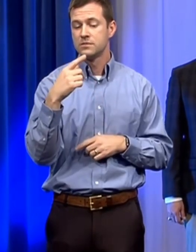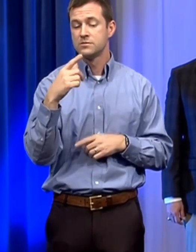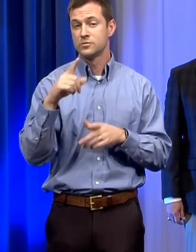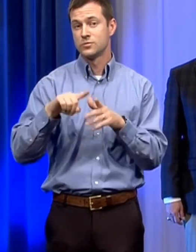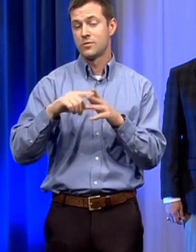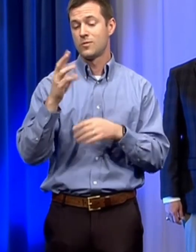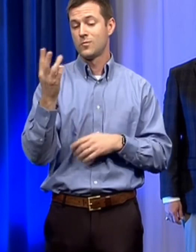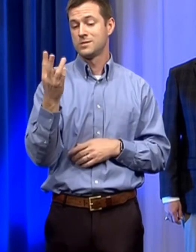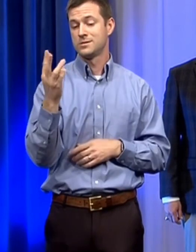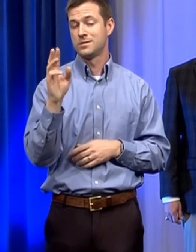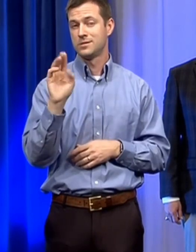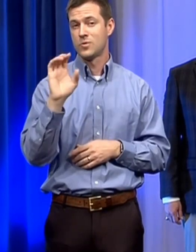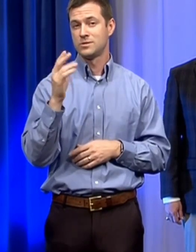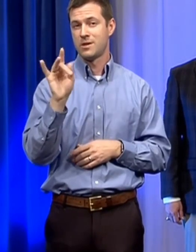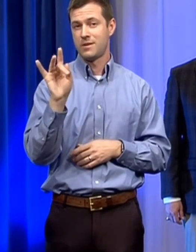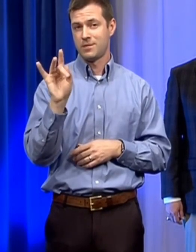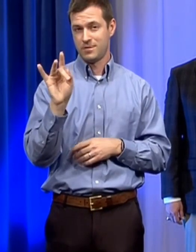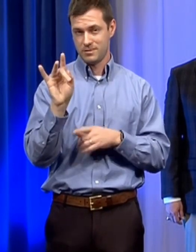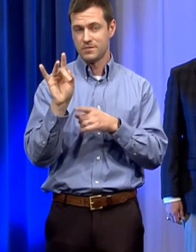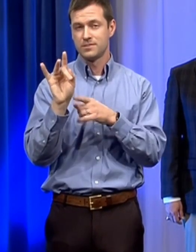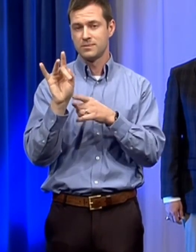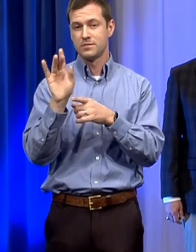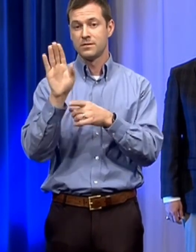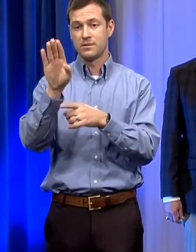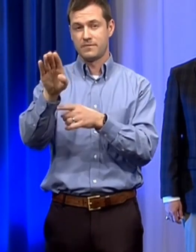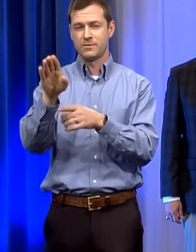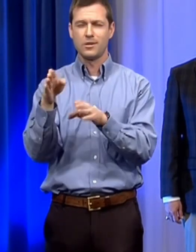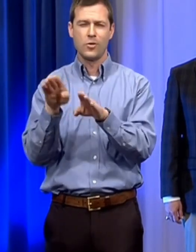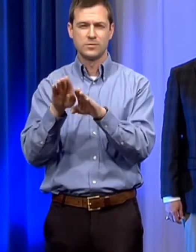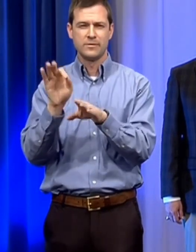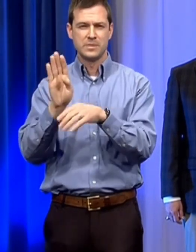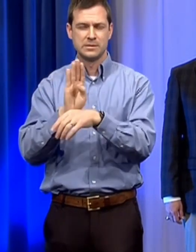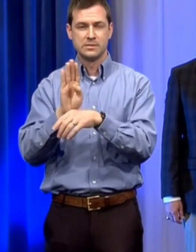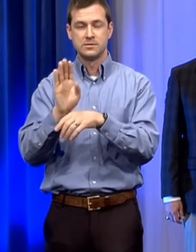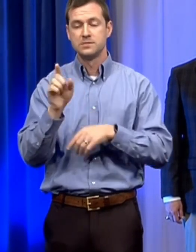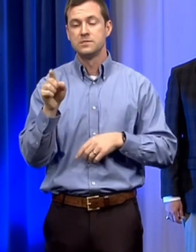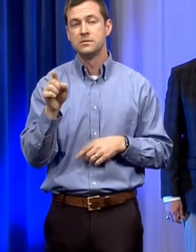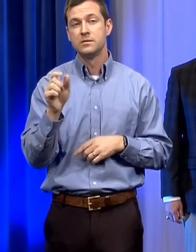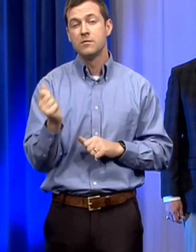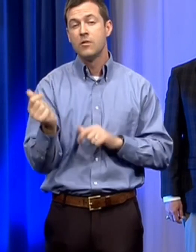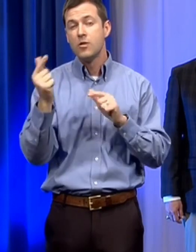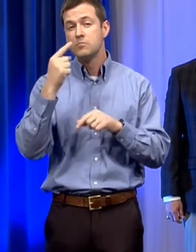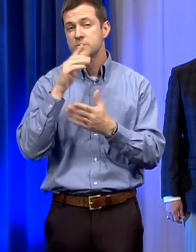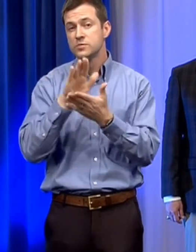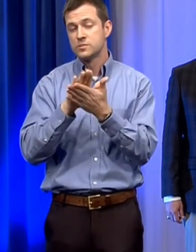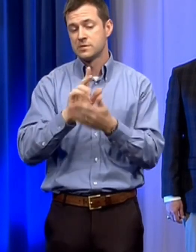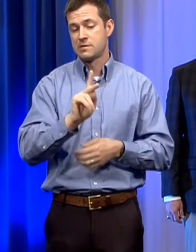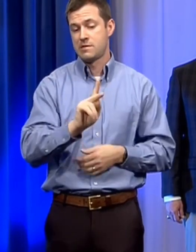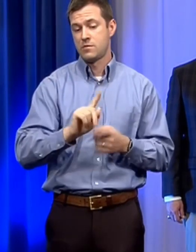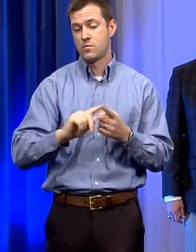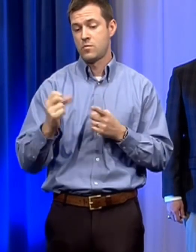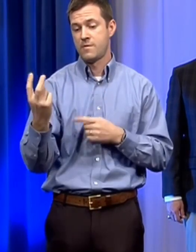18th at the close of business all public K through 12 schools across the